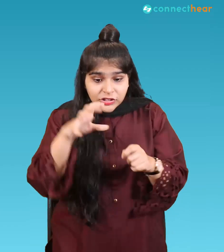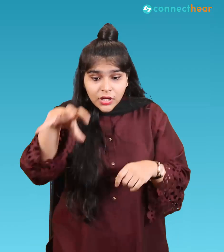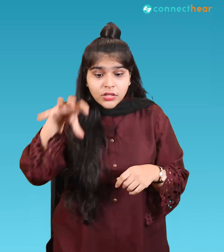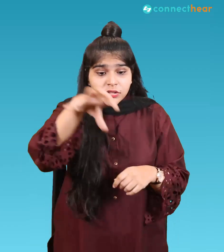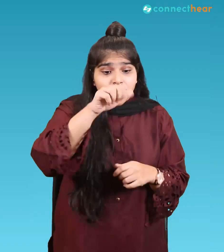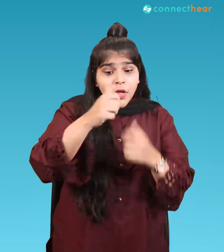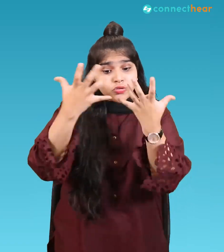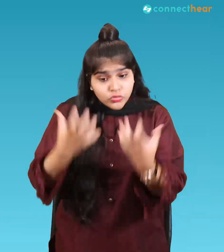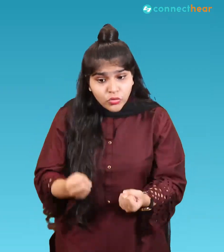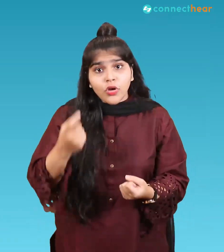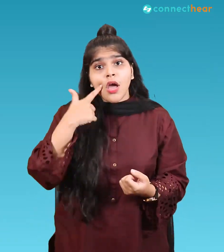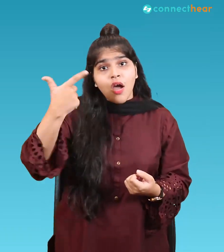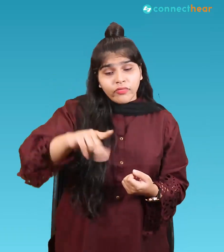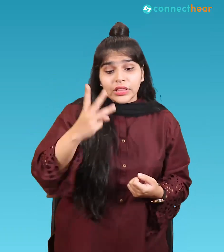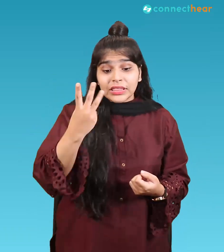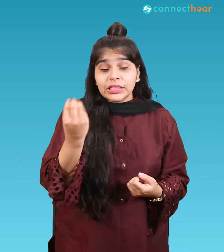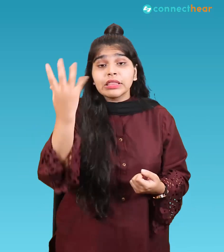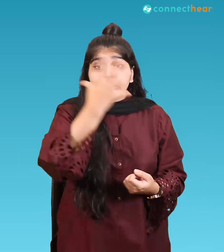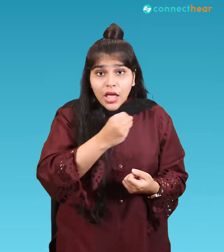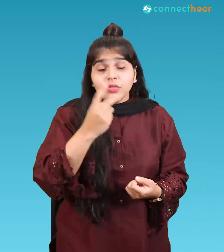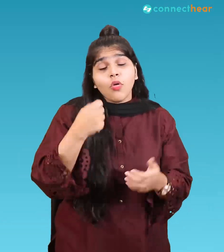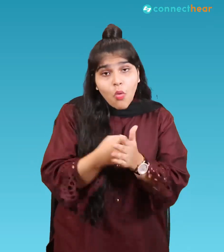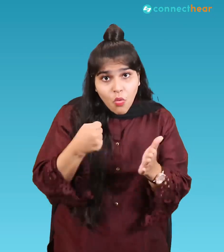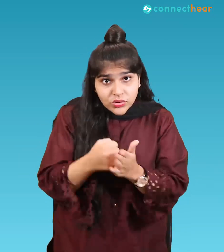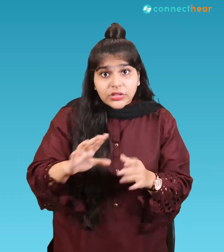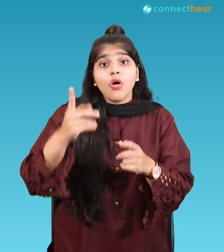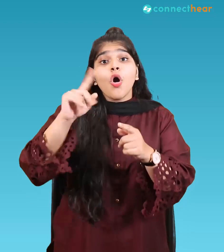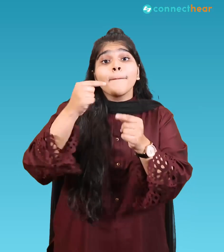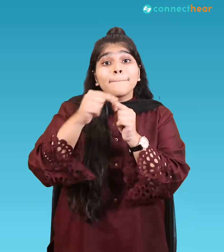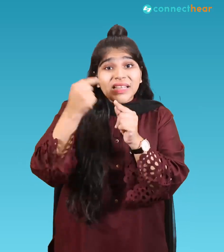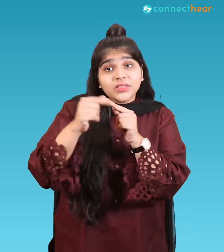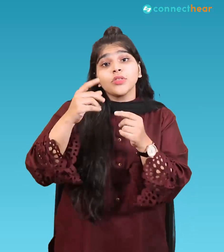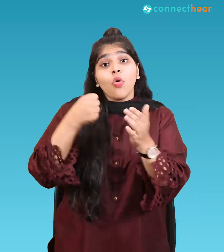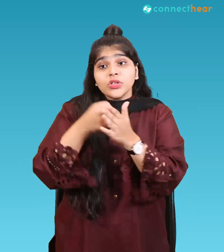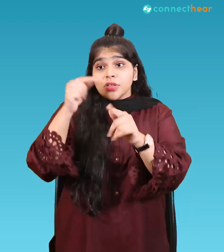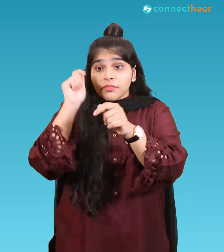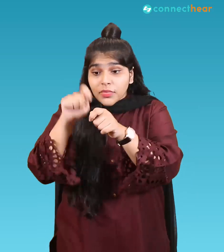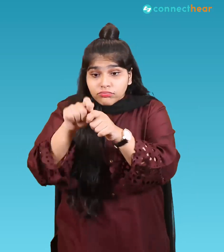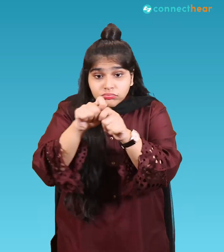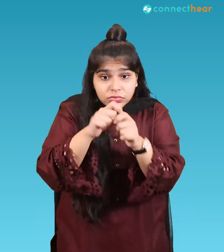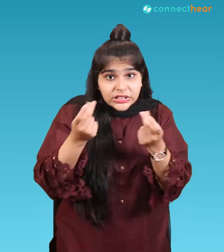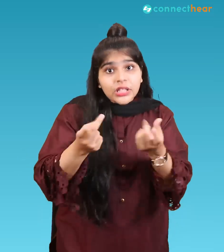drained within the next three days electricity and gas to be restored in all phases within the next 24 hours